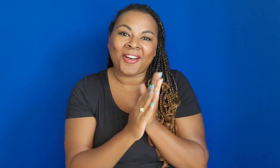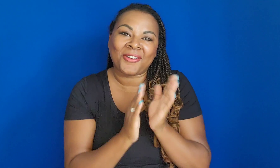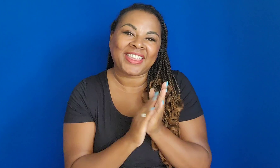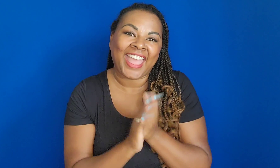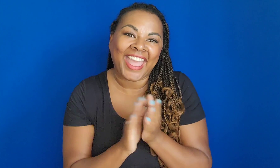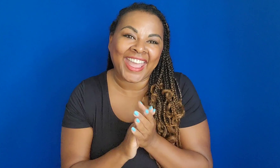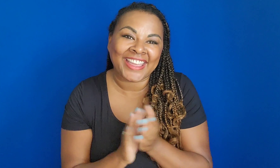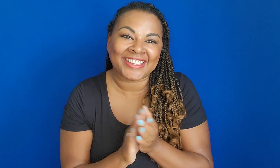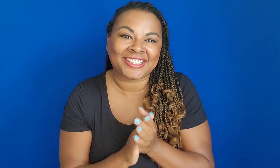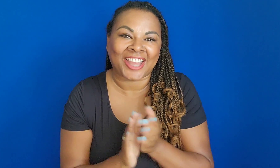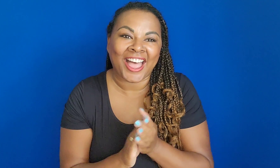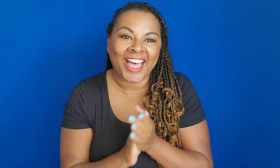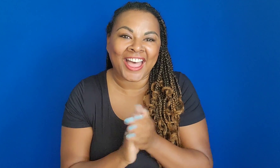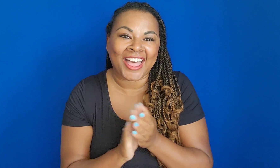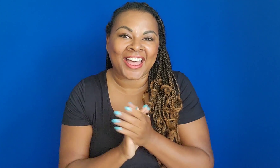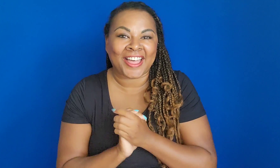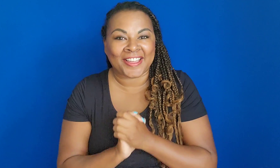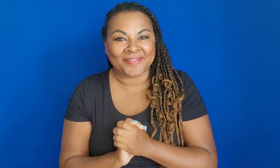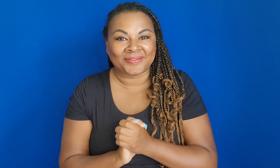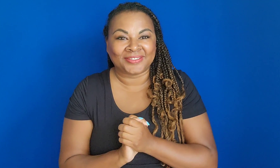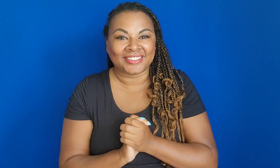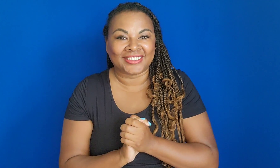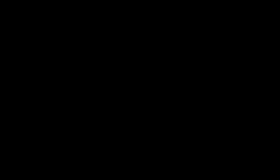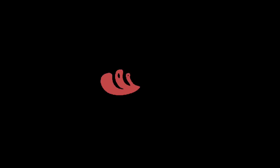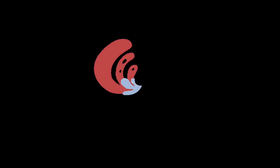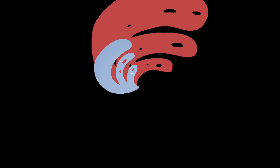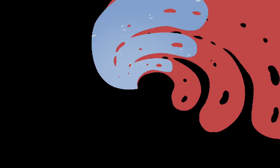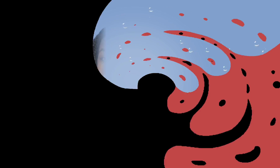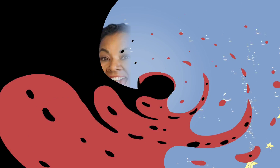yay good job you